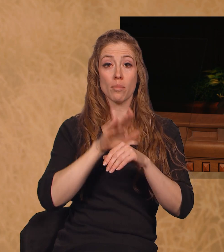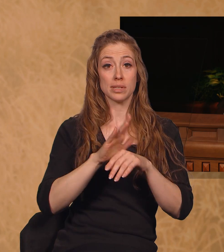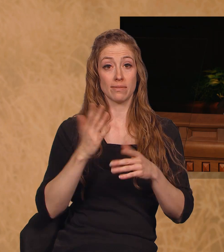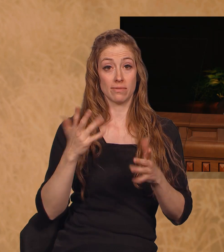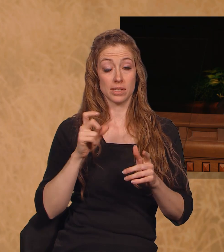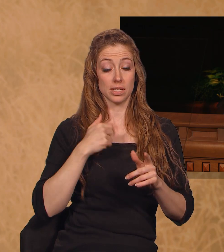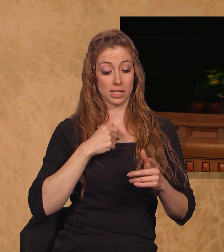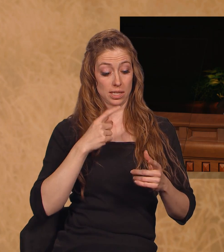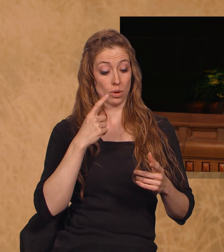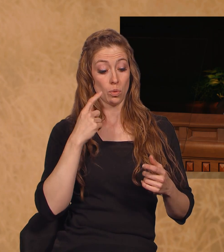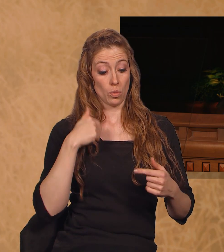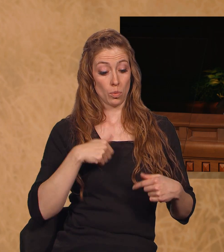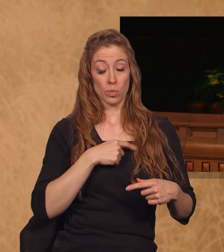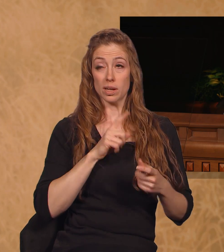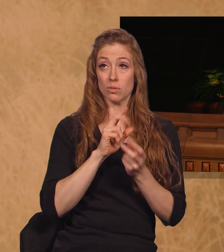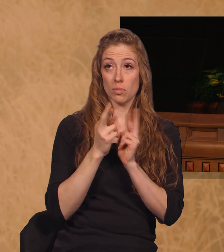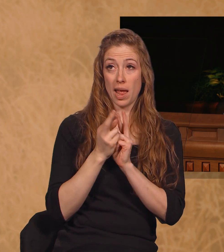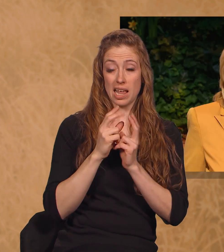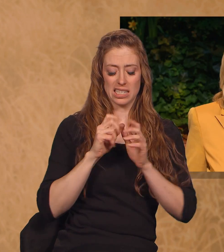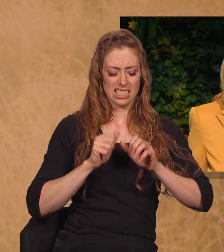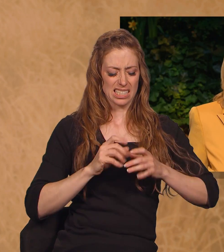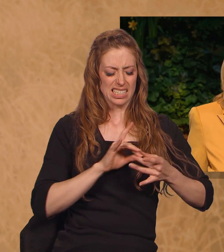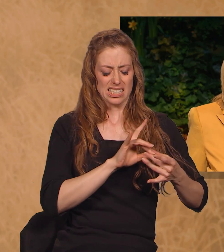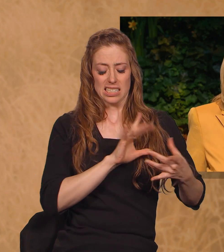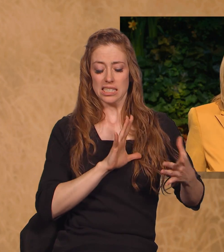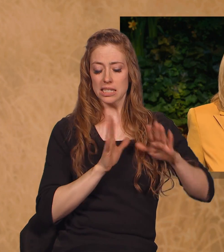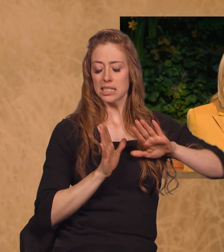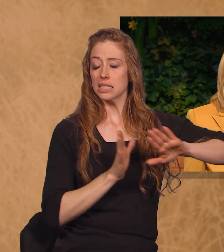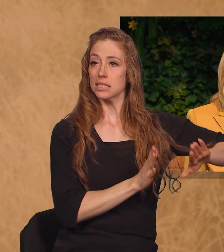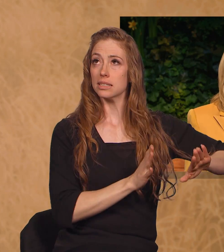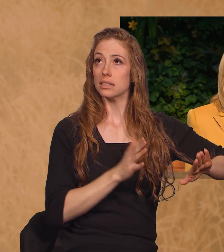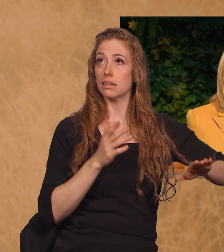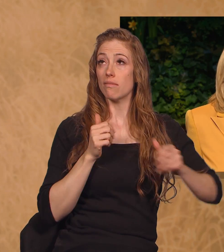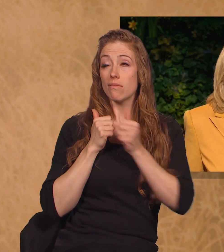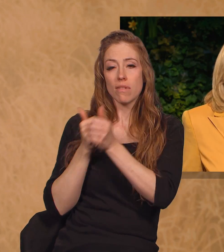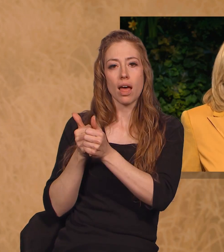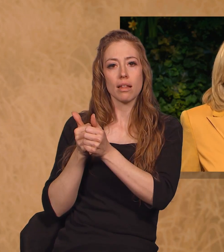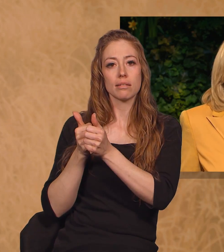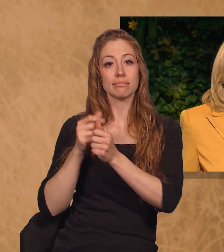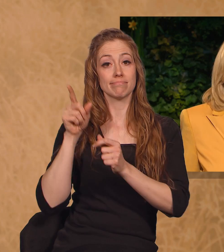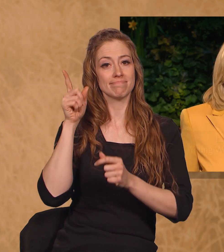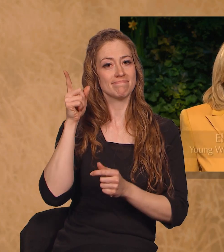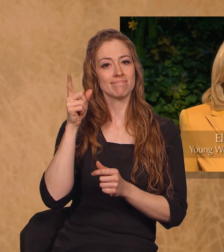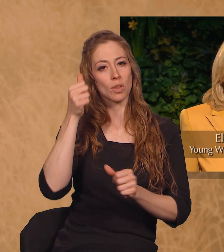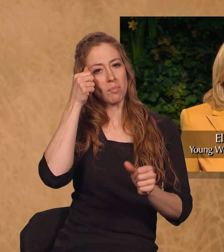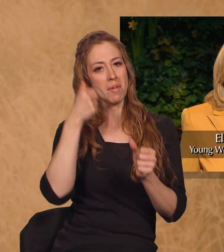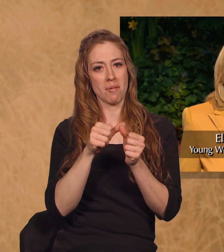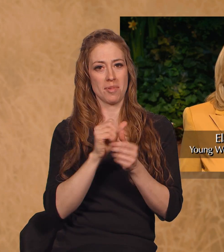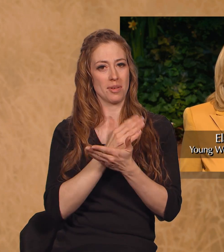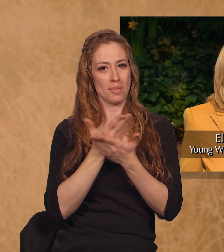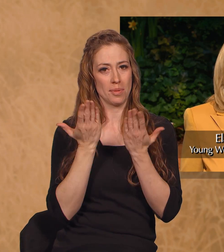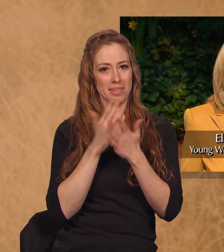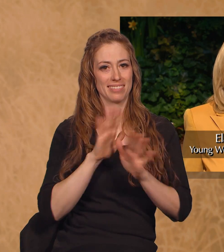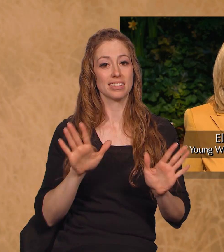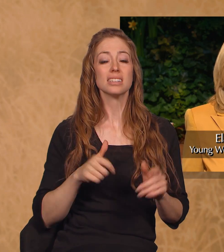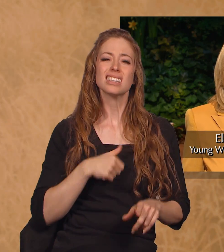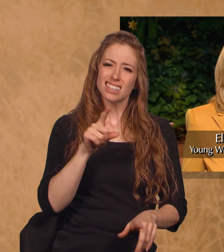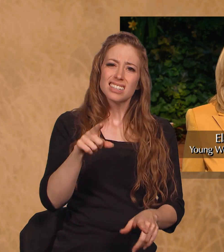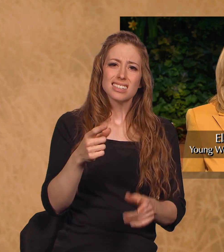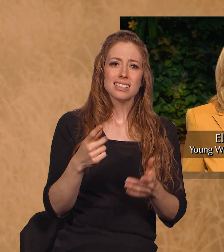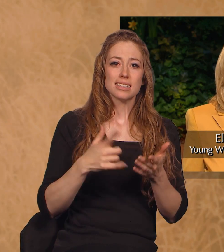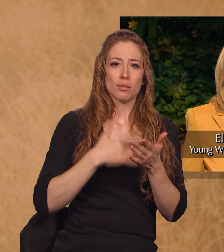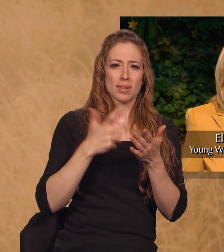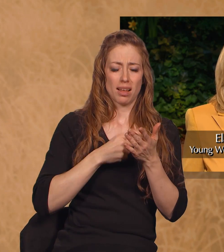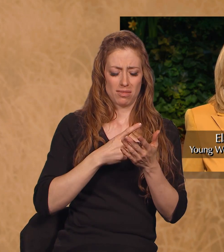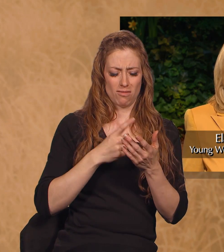our sins no more. Sometimes it may seem almost impossible to keep shining. You encounter so